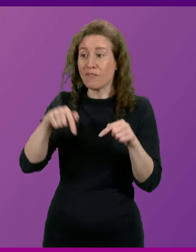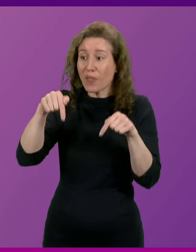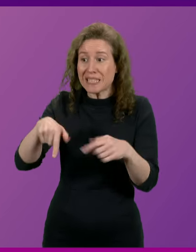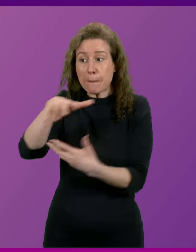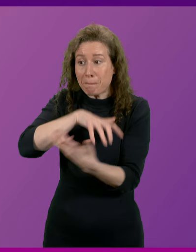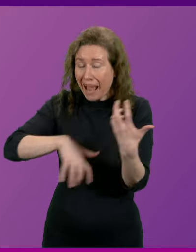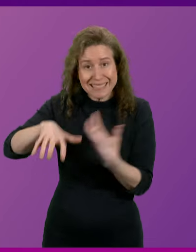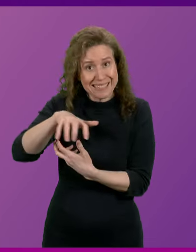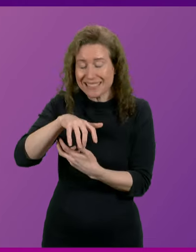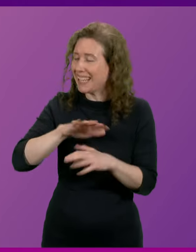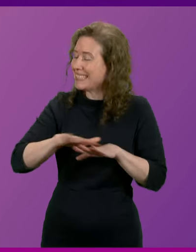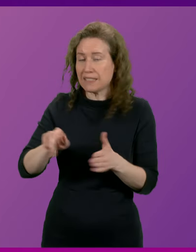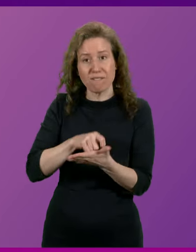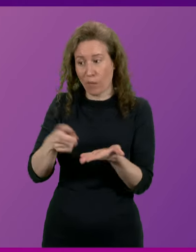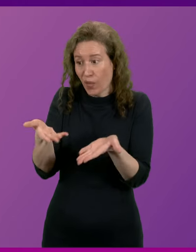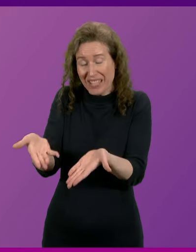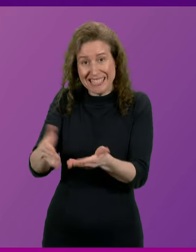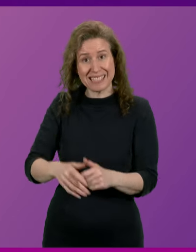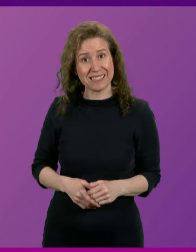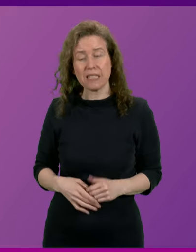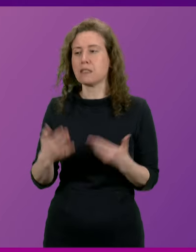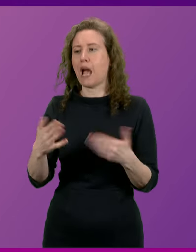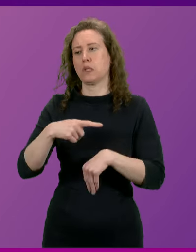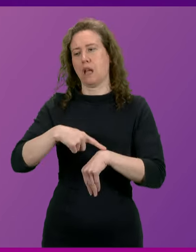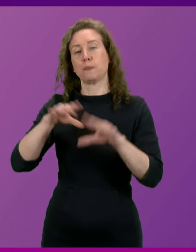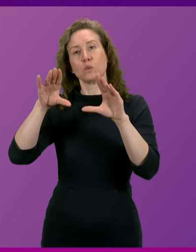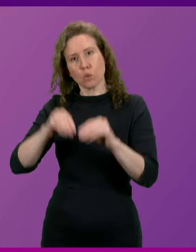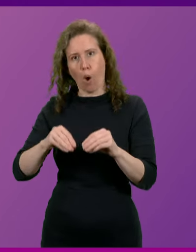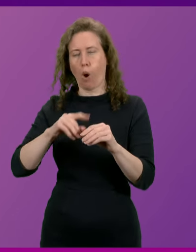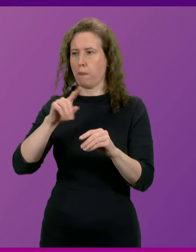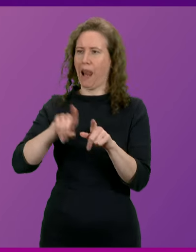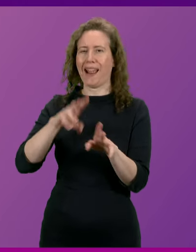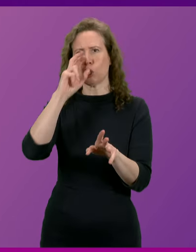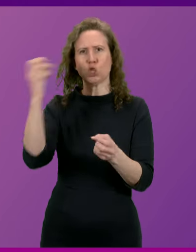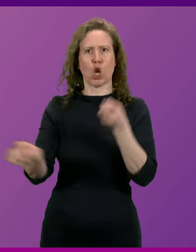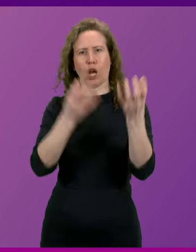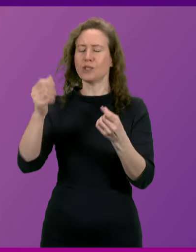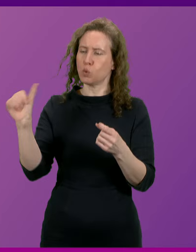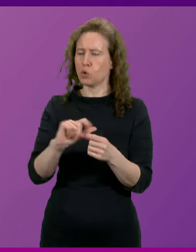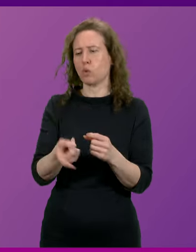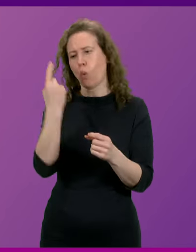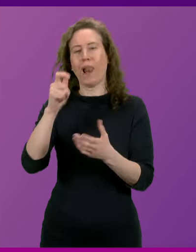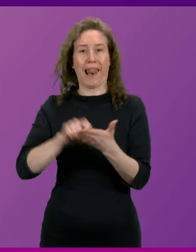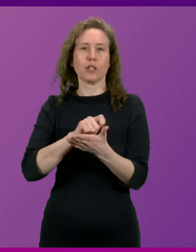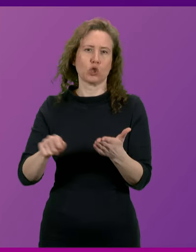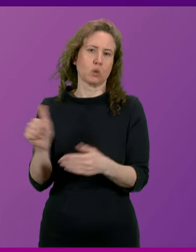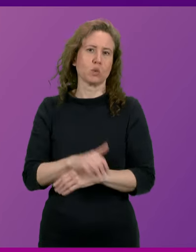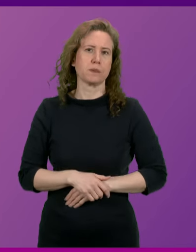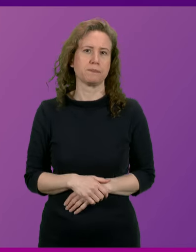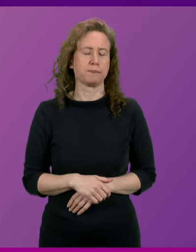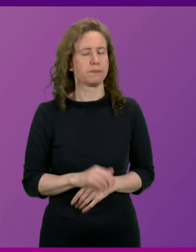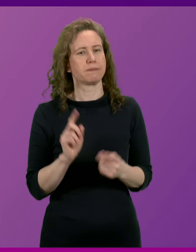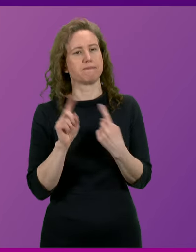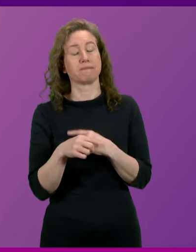mess and this chaos. So, isn't it time to end the circus and call an election? First Minister. Of